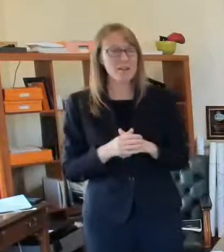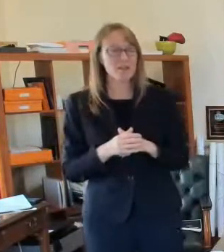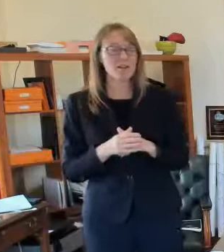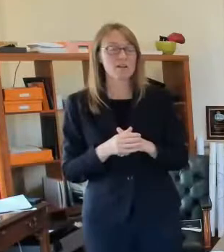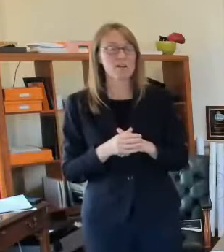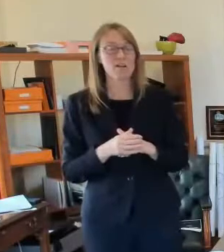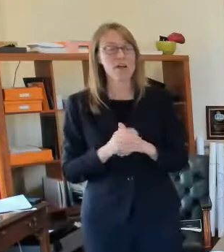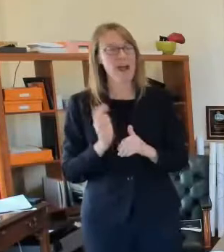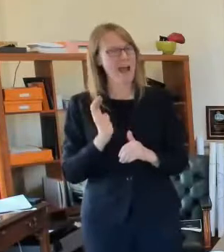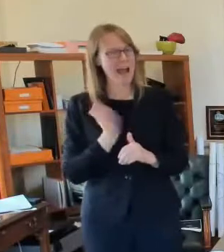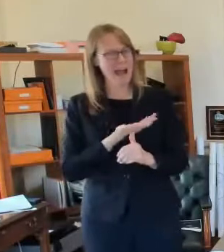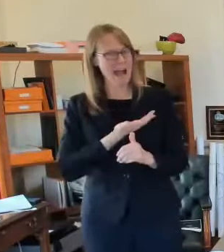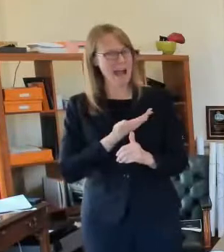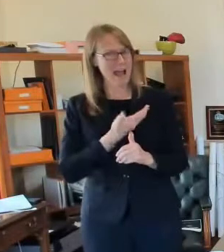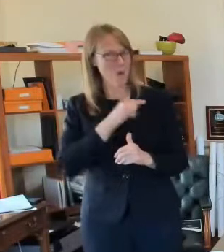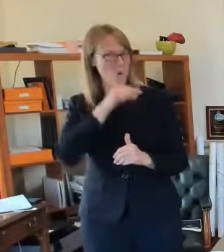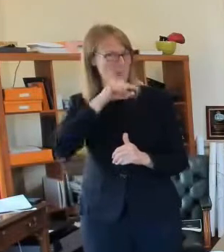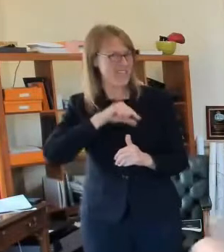was previously projected